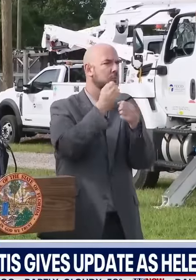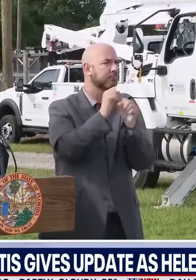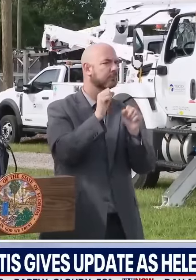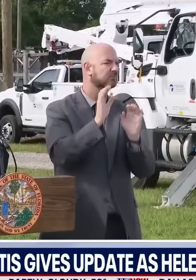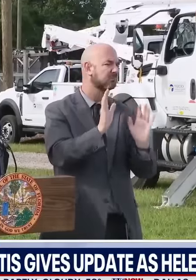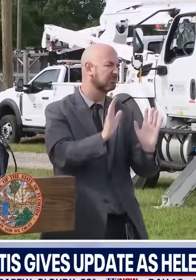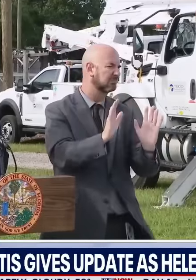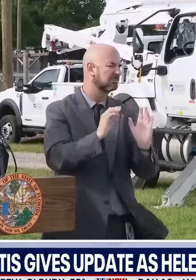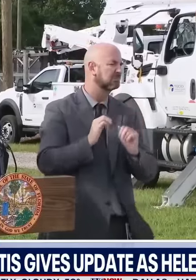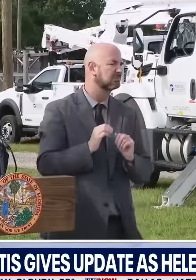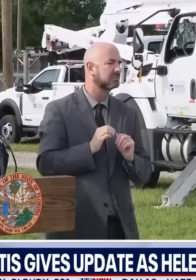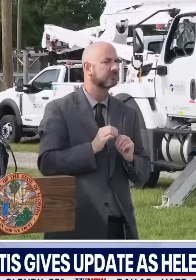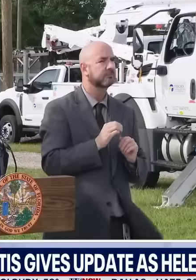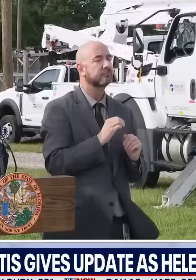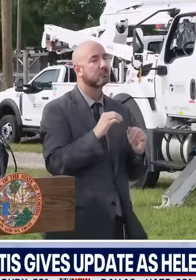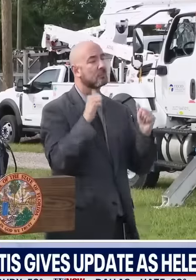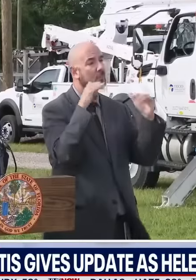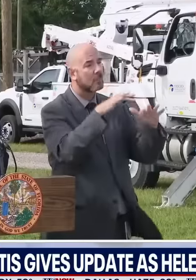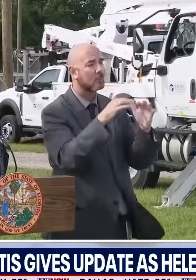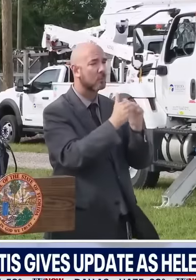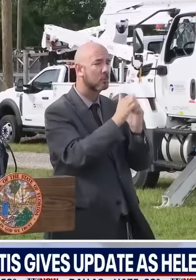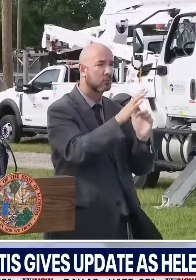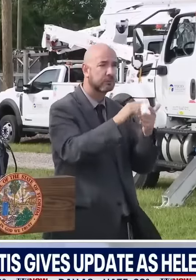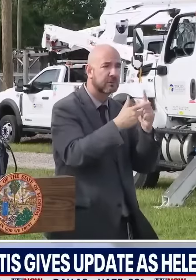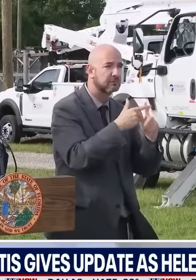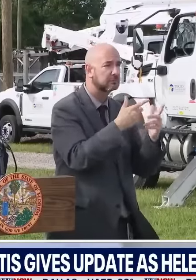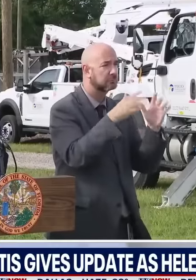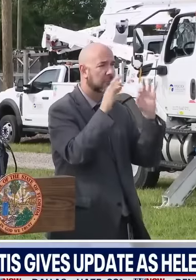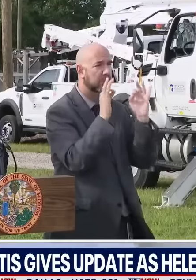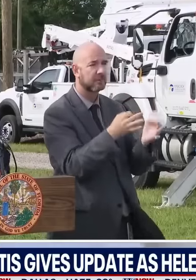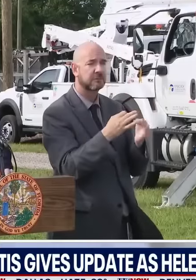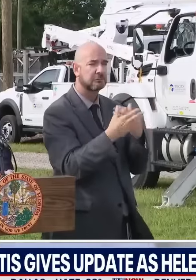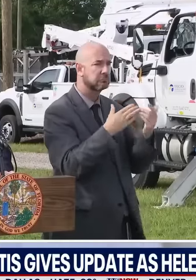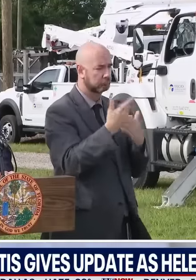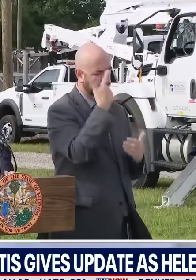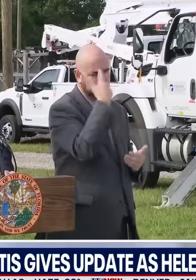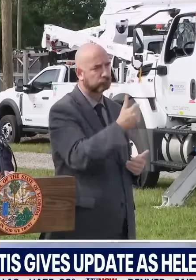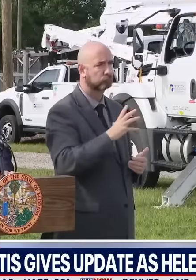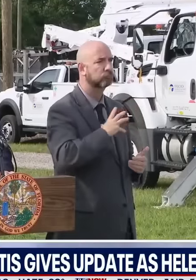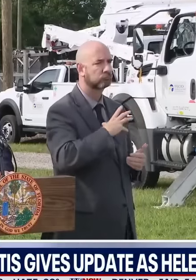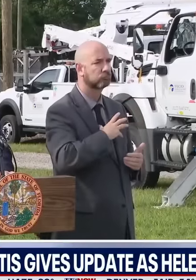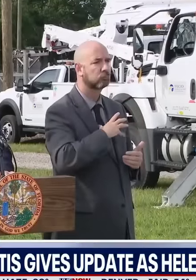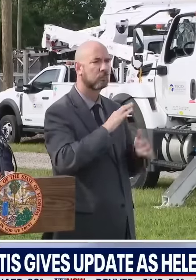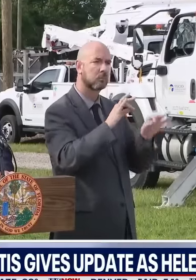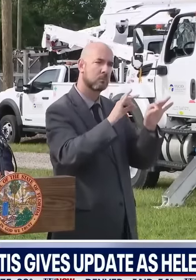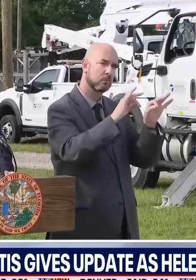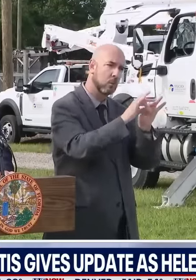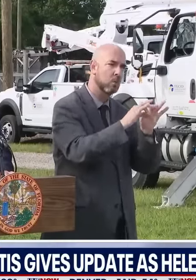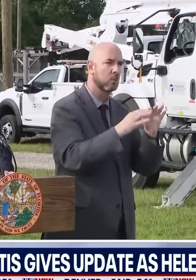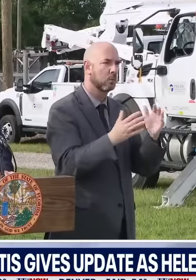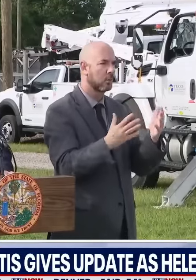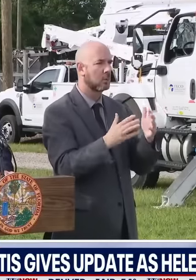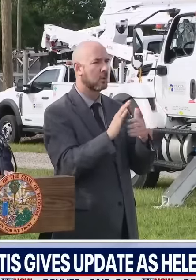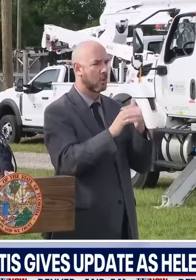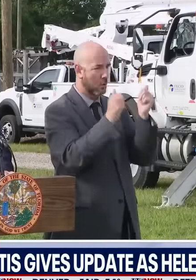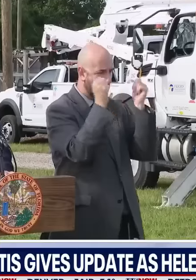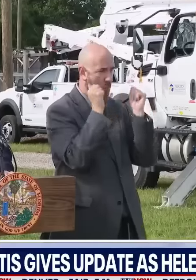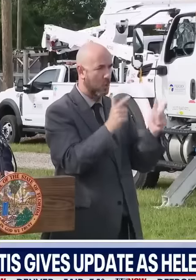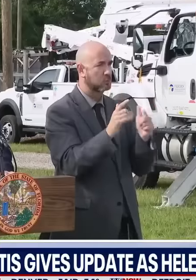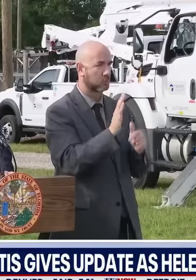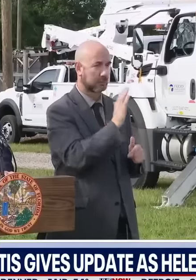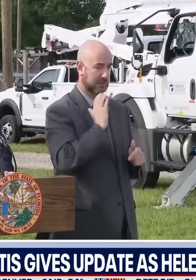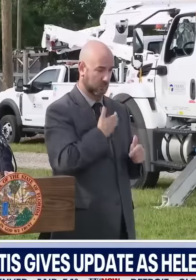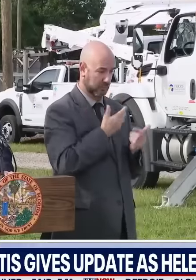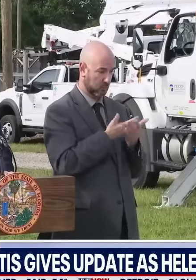fine, and especially in Florida, the structures that would be used for sheltering are going to be